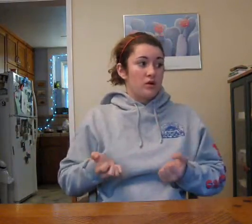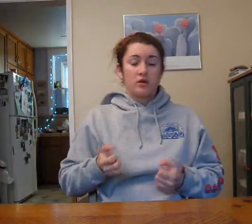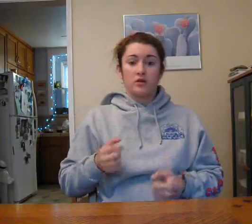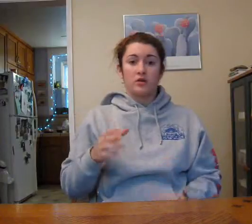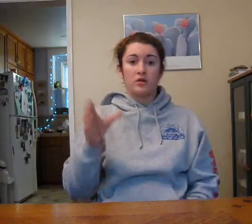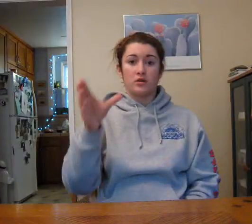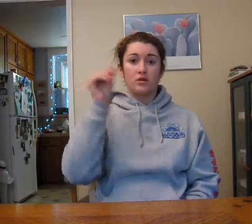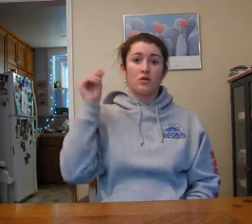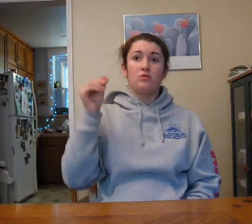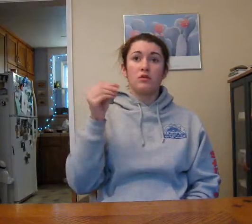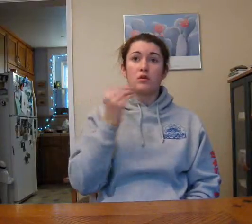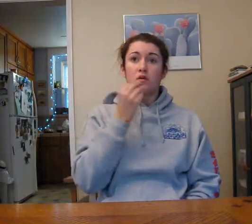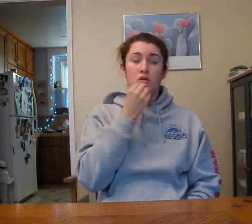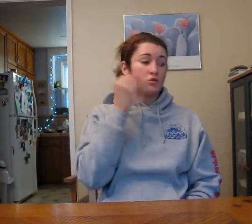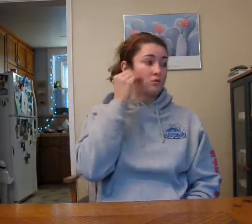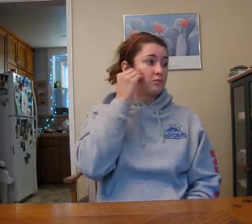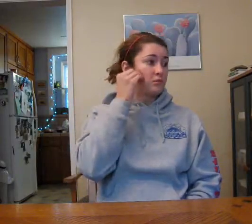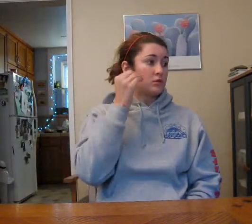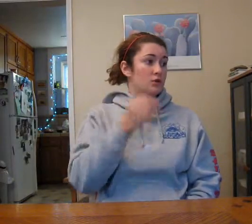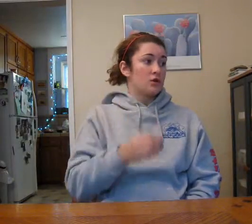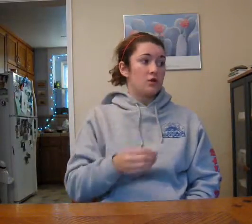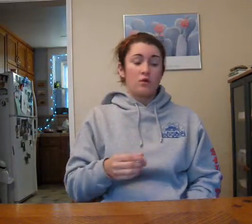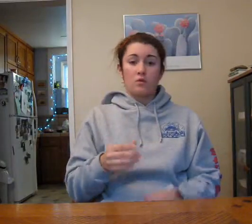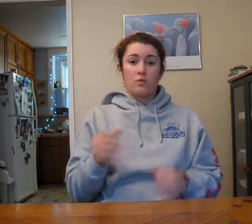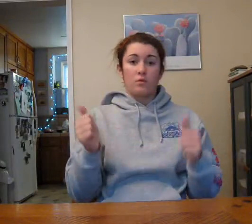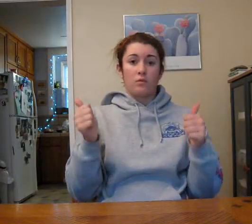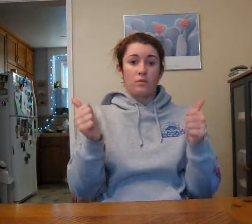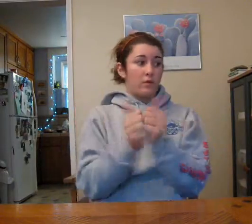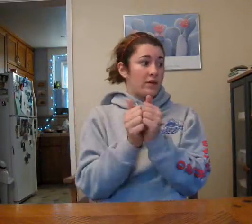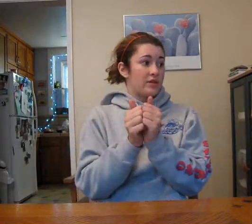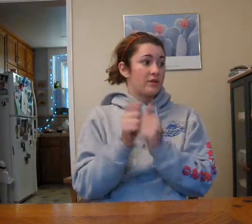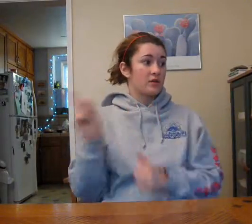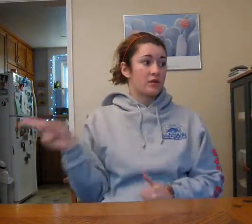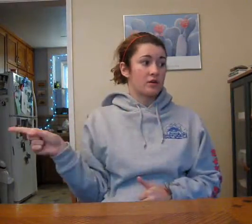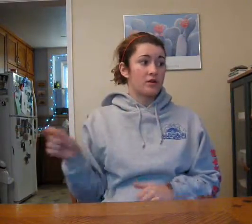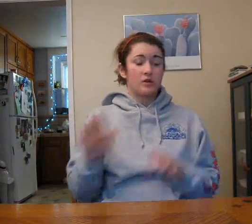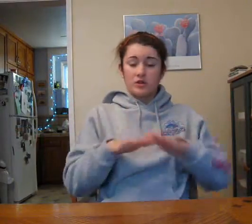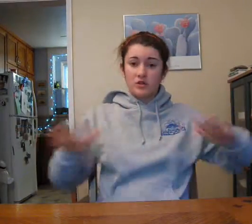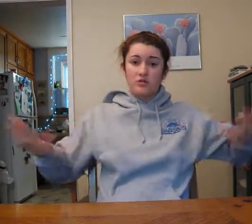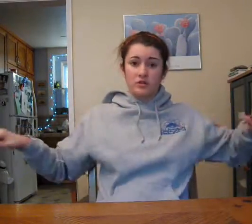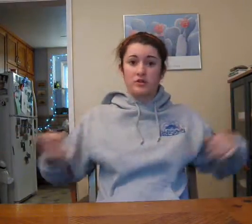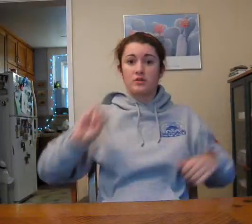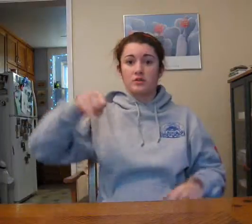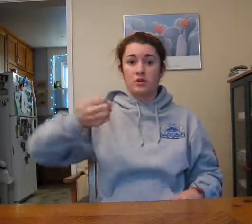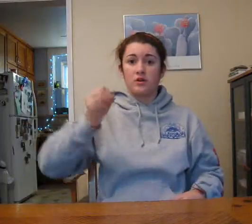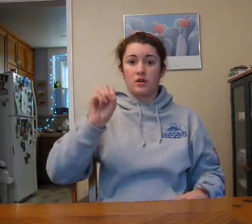go home with her children. John,